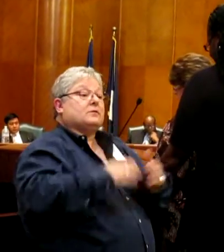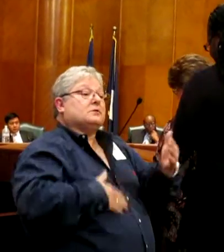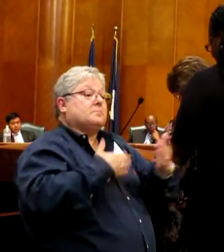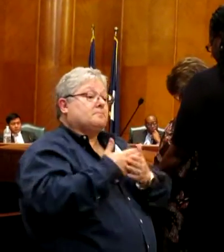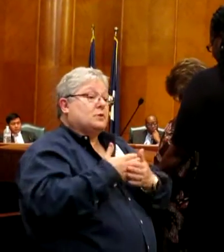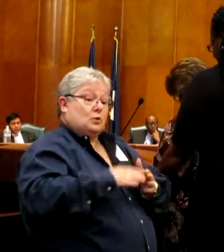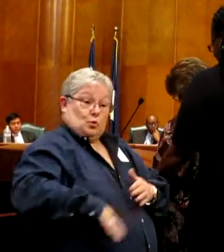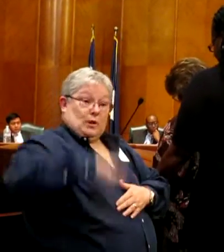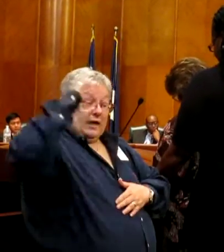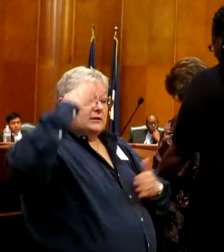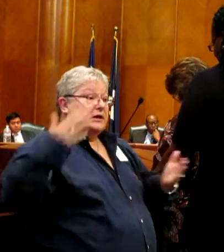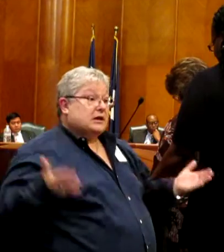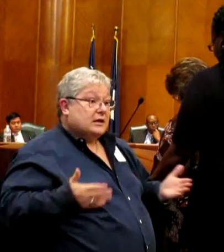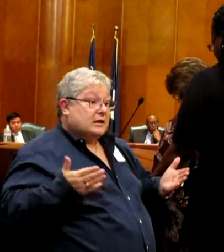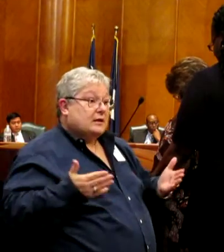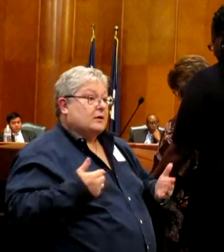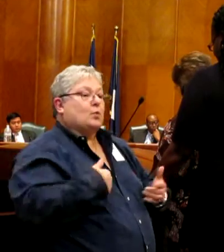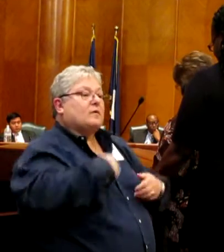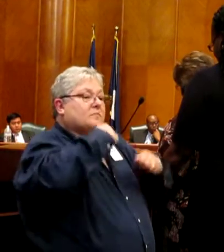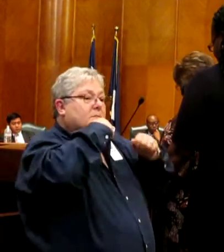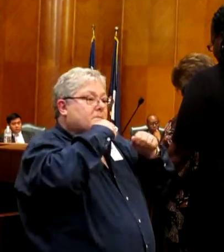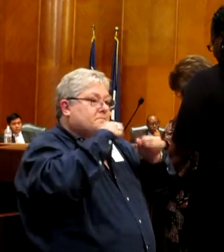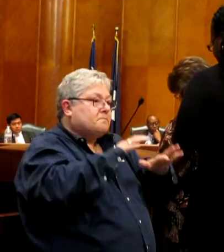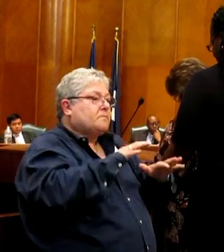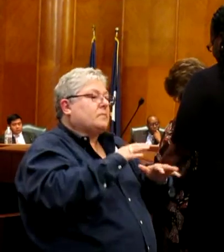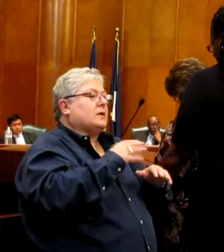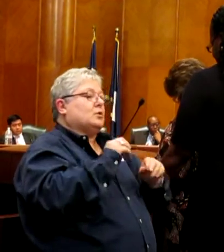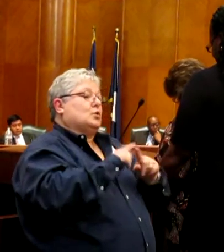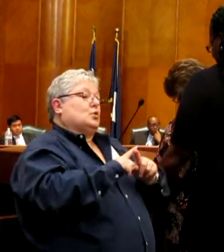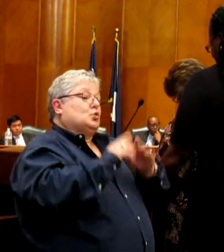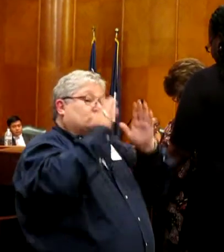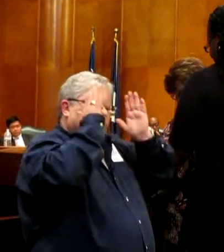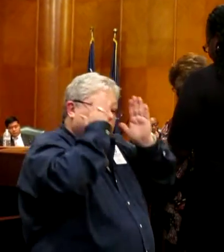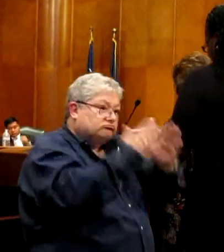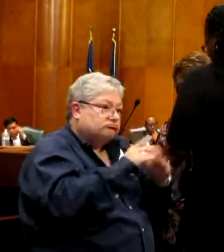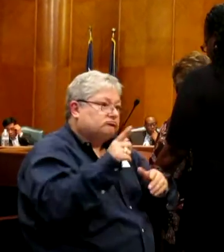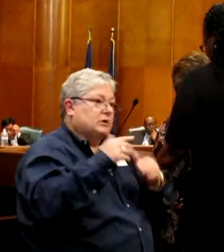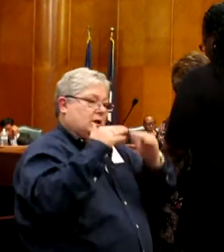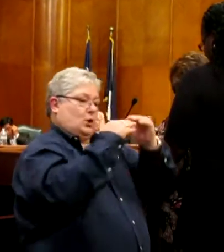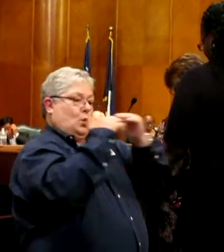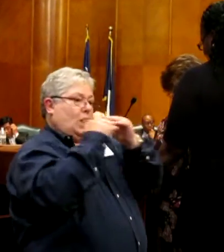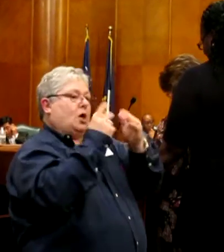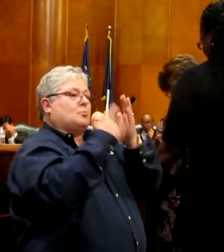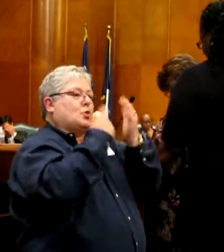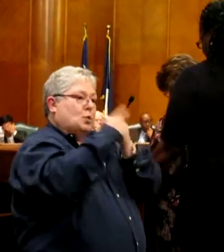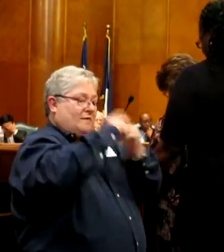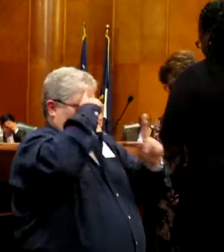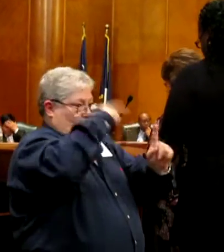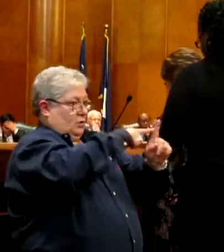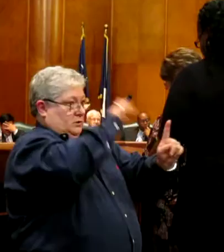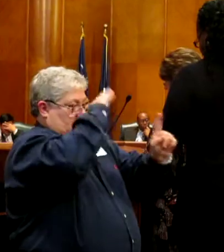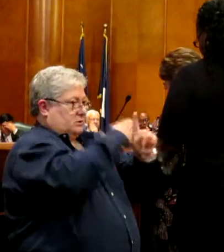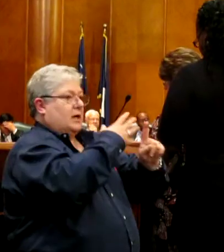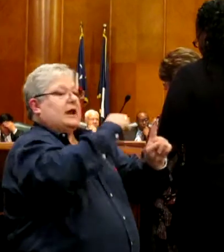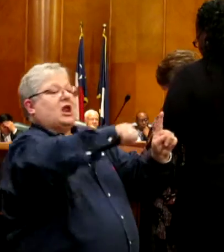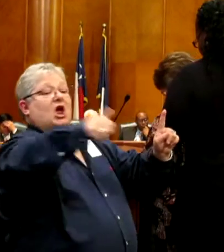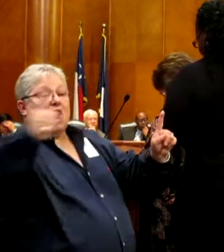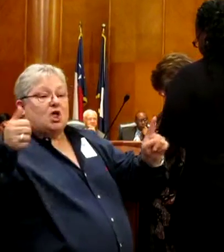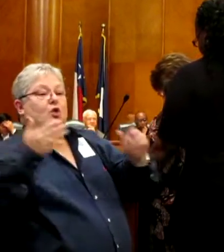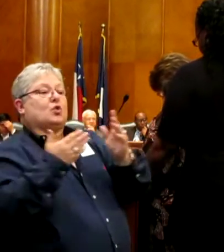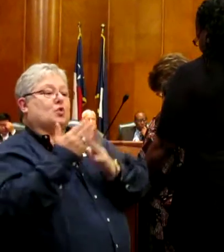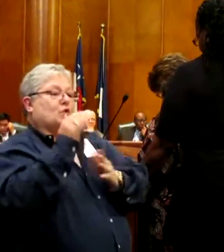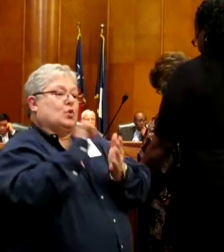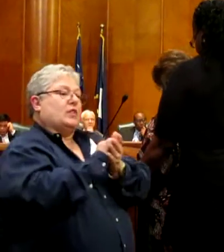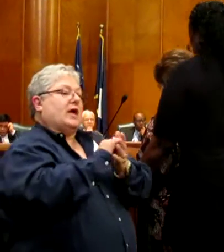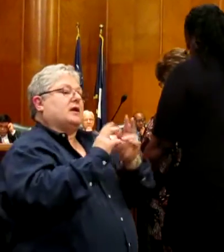born and raised here, and we've been blessed to have been led to devote our lives to building a quality program for him and others through the formation of Village Learning